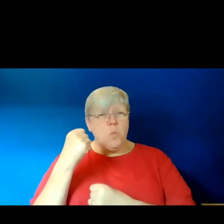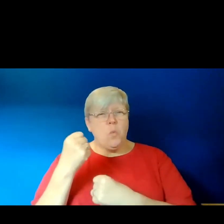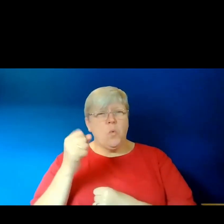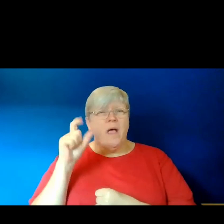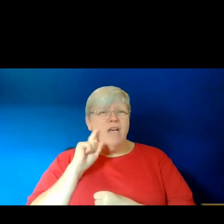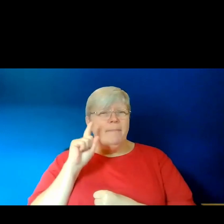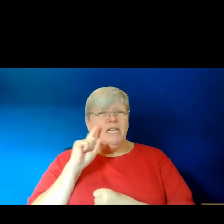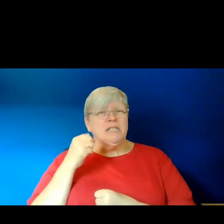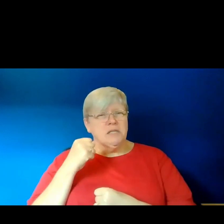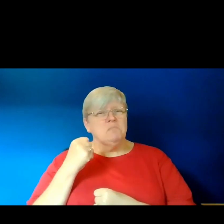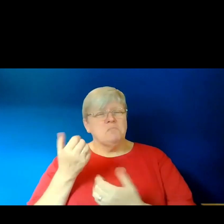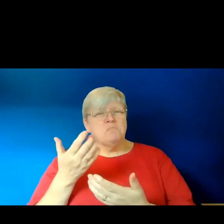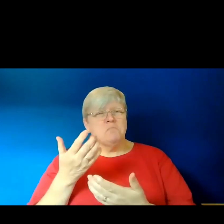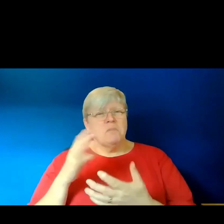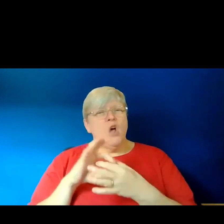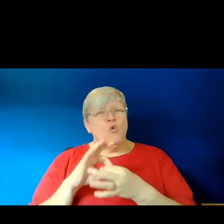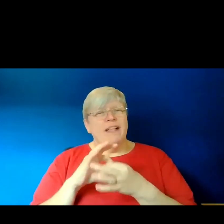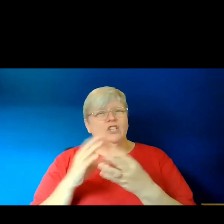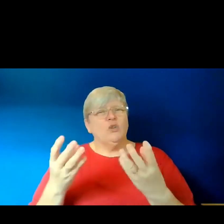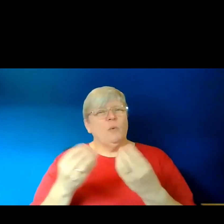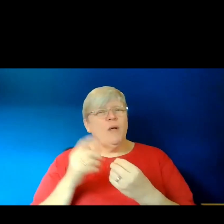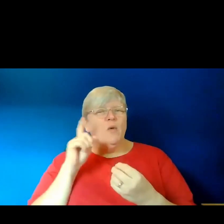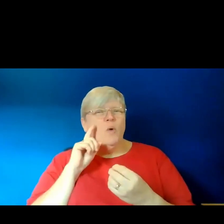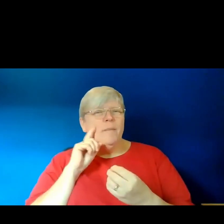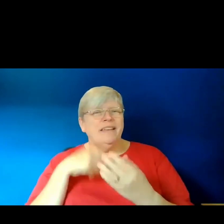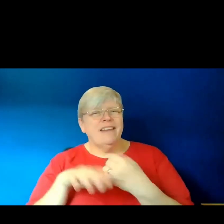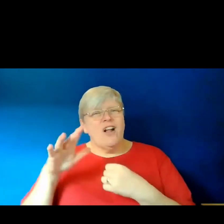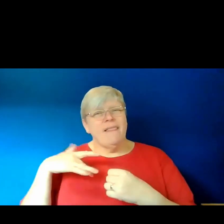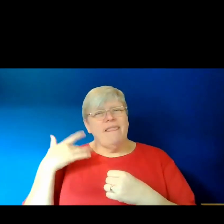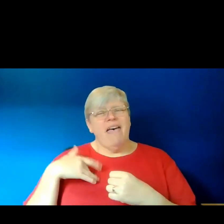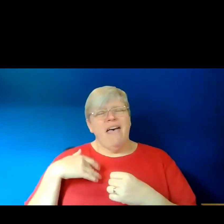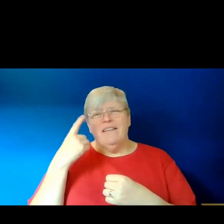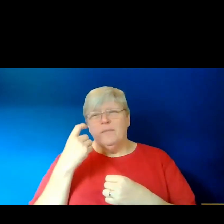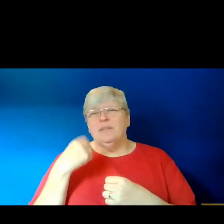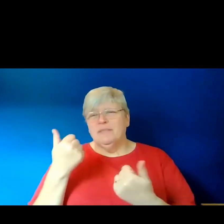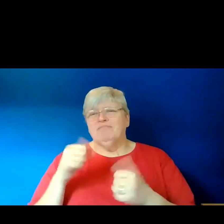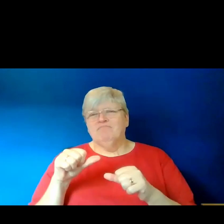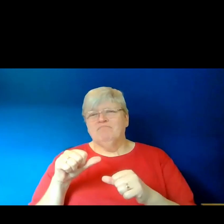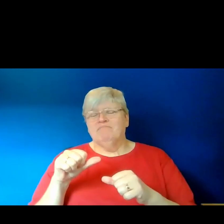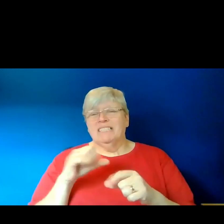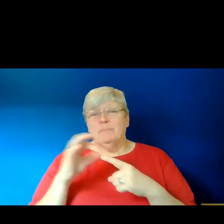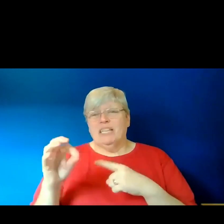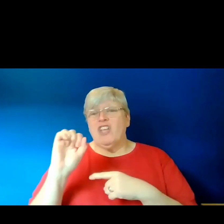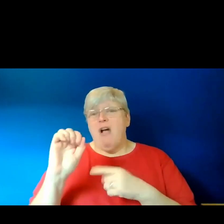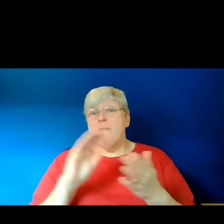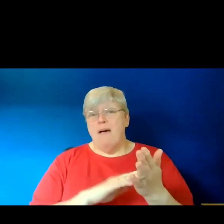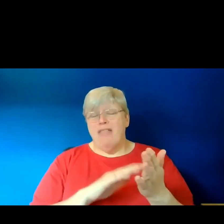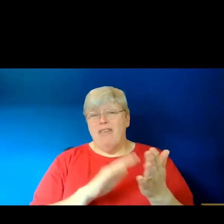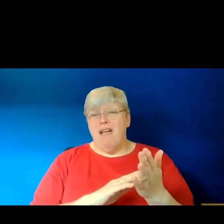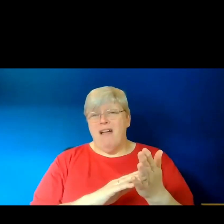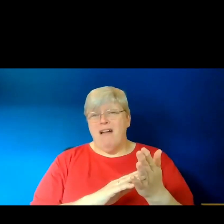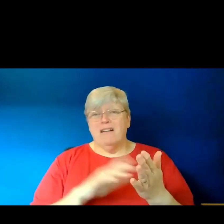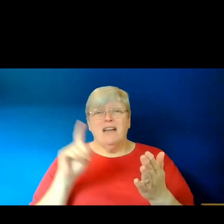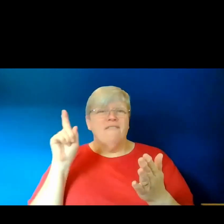that her relationships with the women in her life, so notably her mother and her female